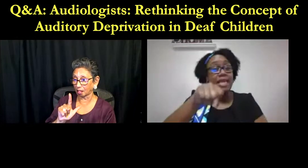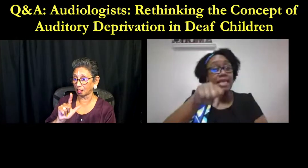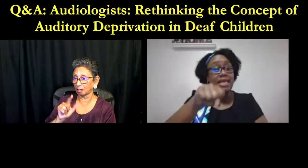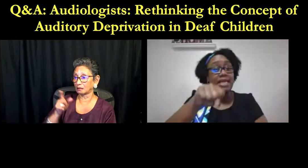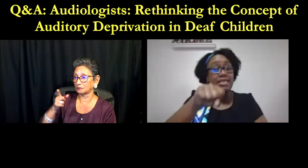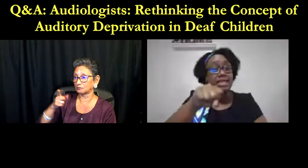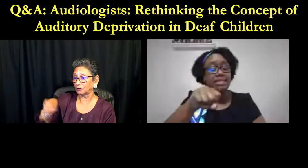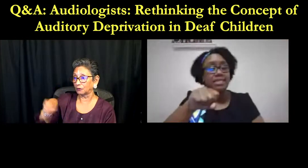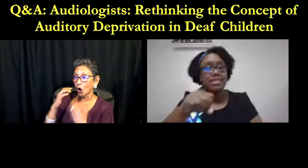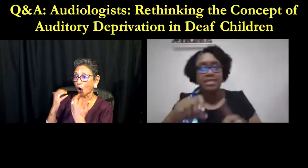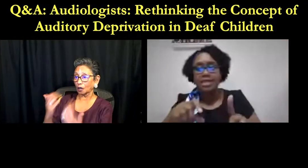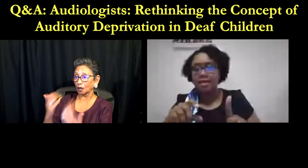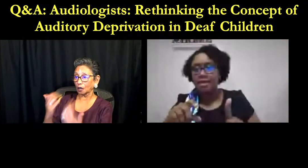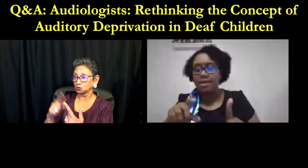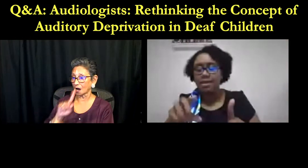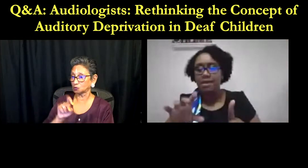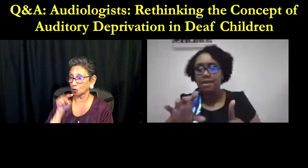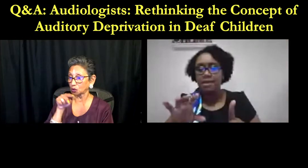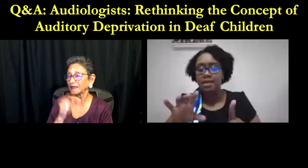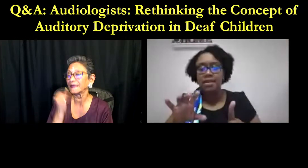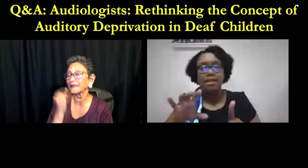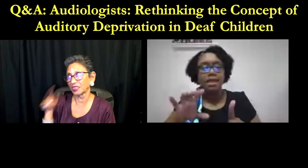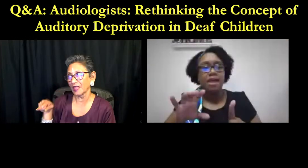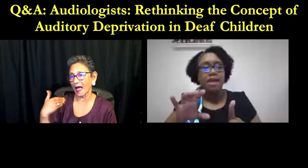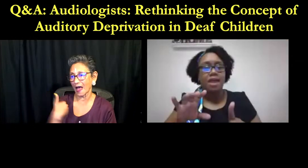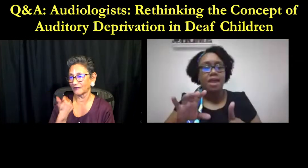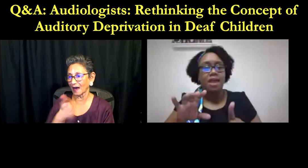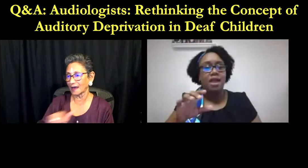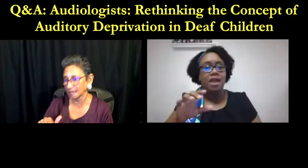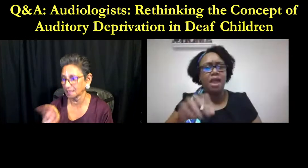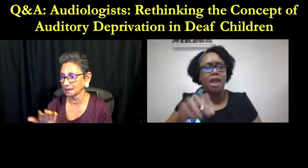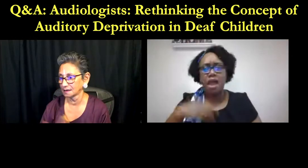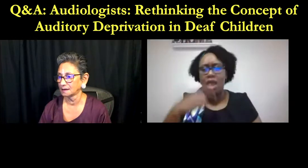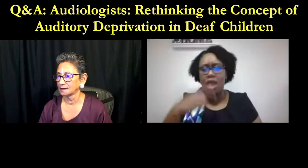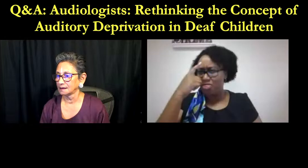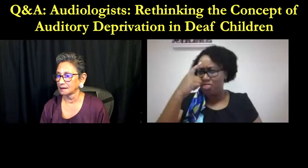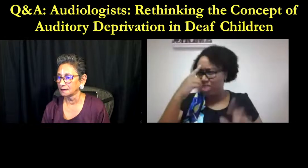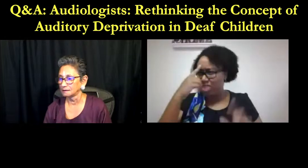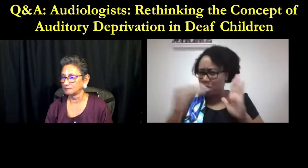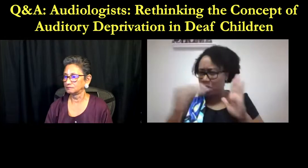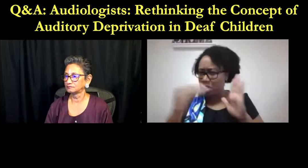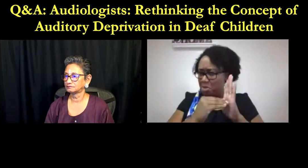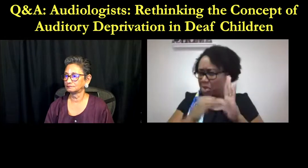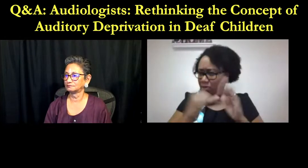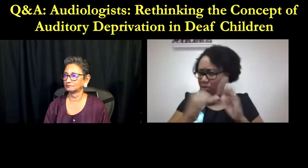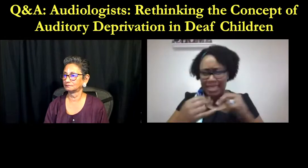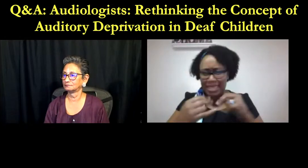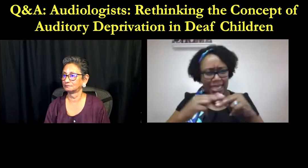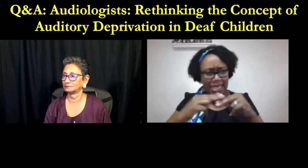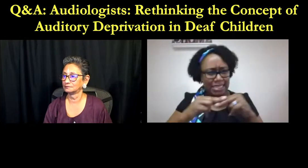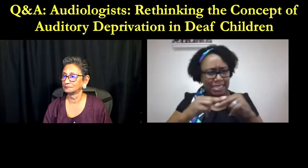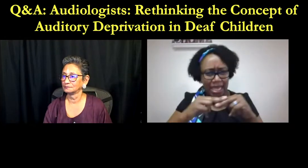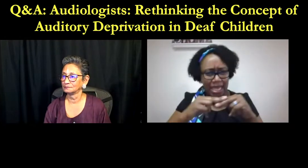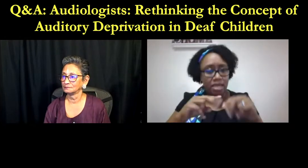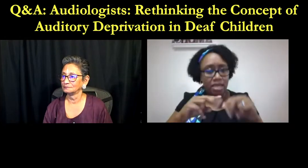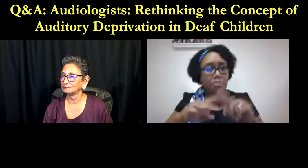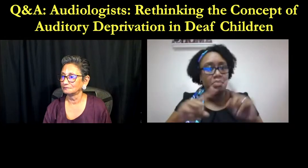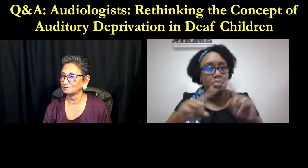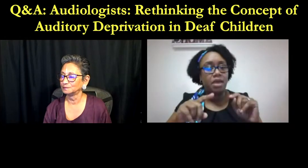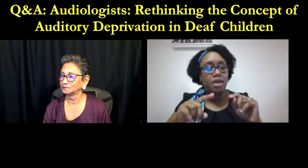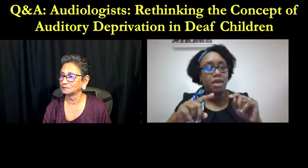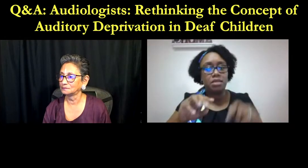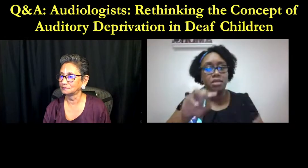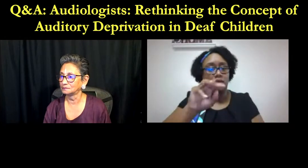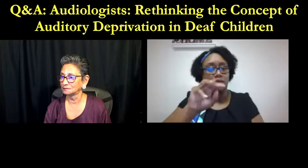and mallory let me ask you is there any contact information you'd like to share in case anyone in the audience would like to reach out for you for further